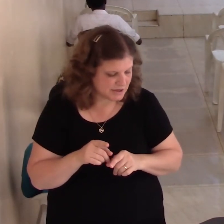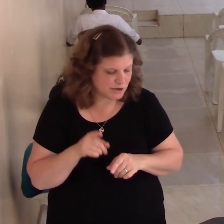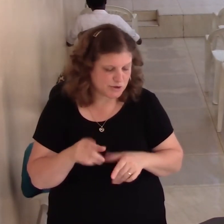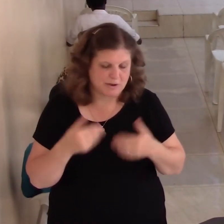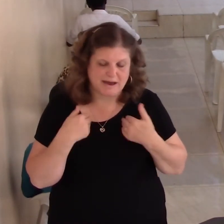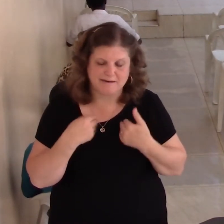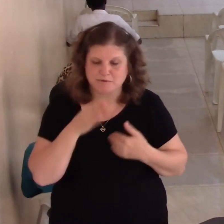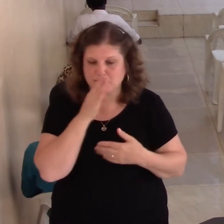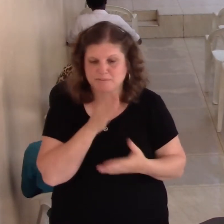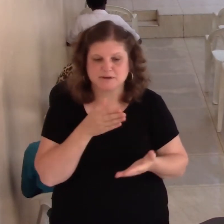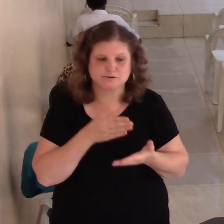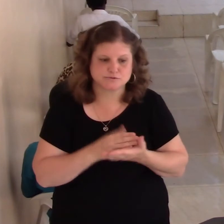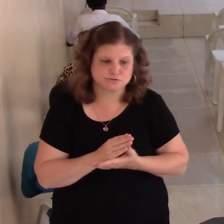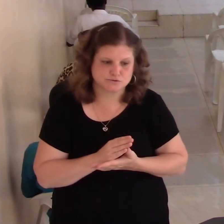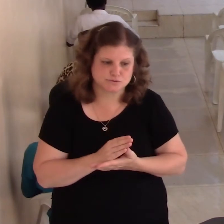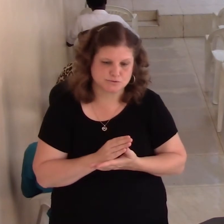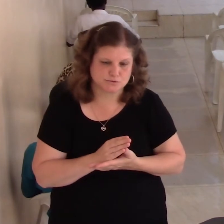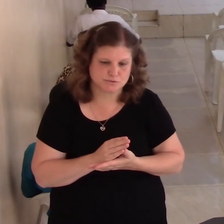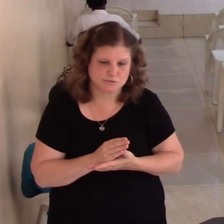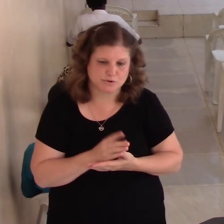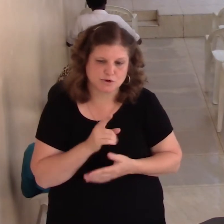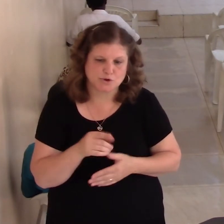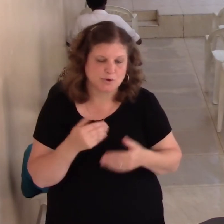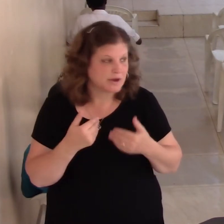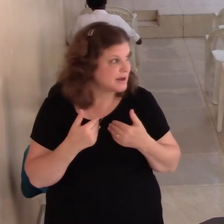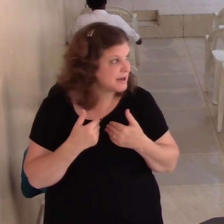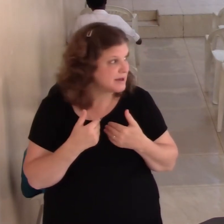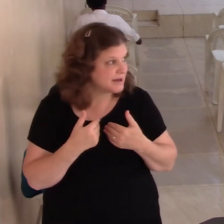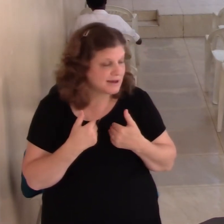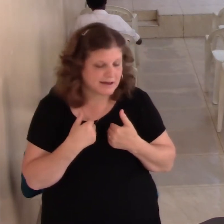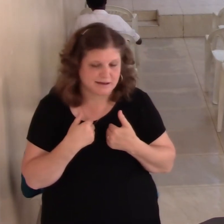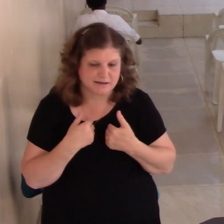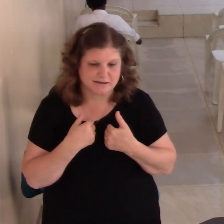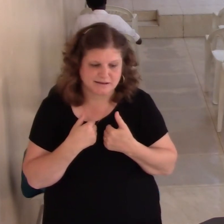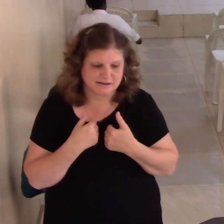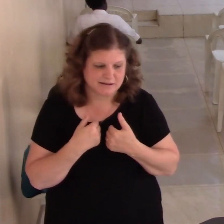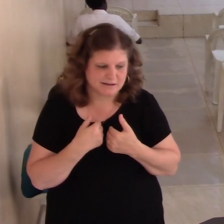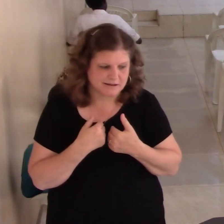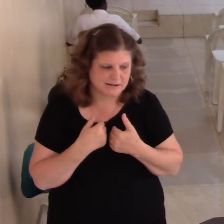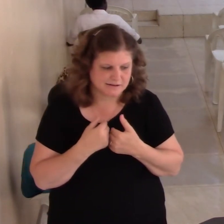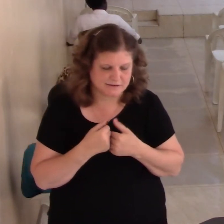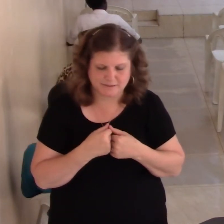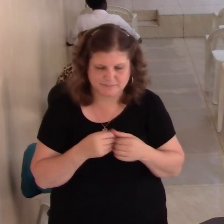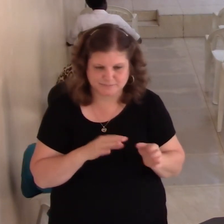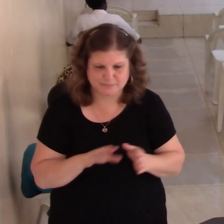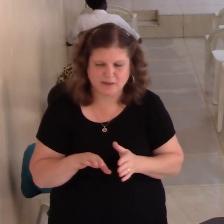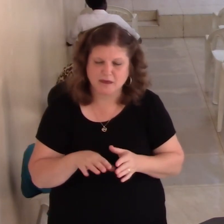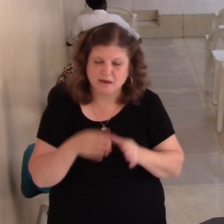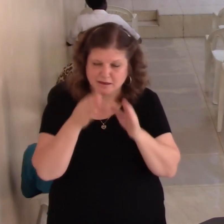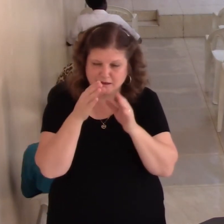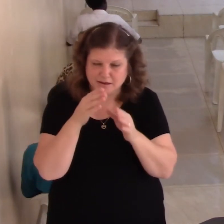It truly has to be your desire. In other words, if God blesses you, that's what you want to do.